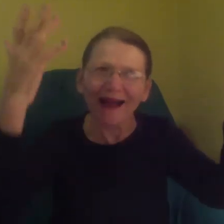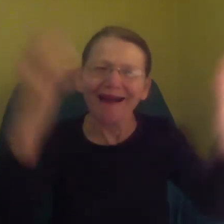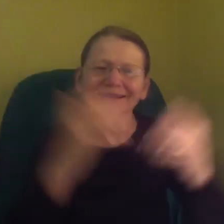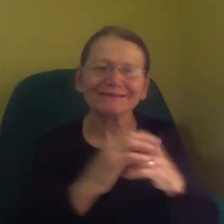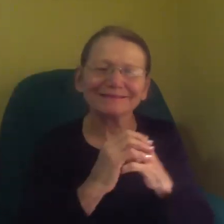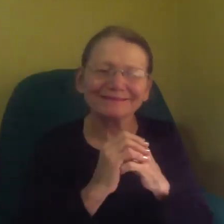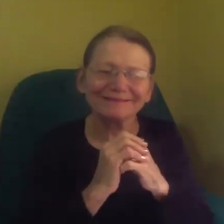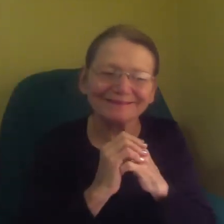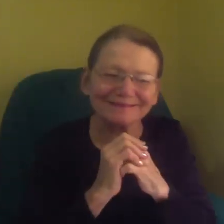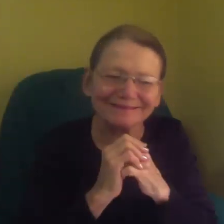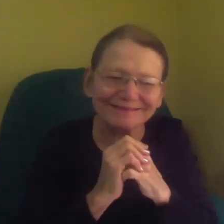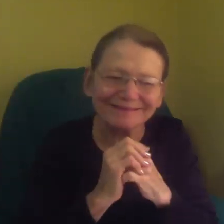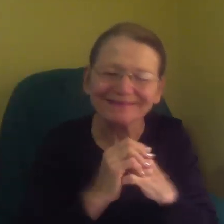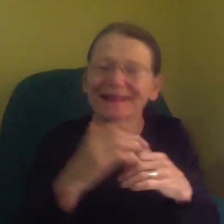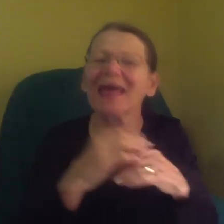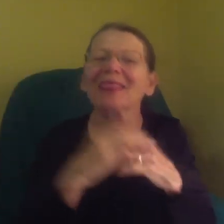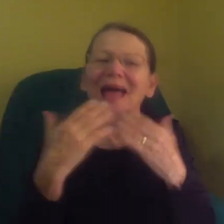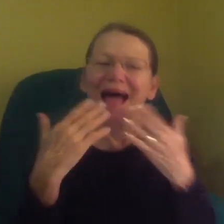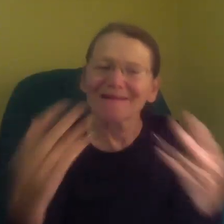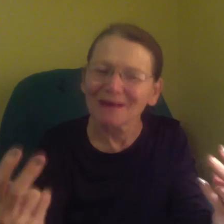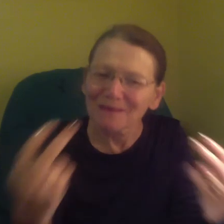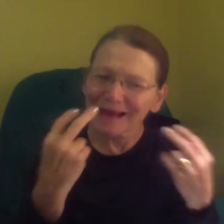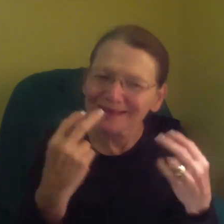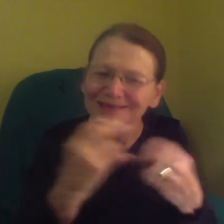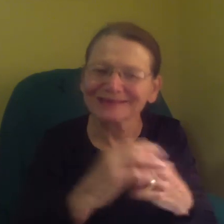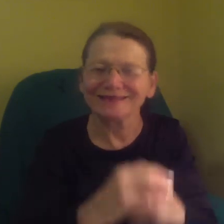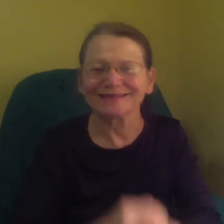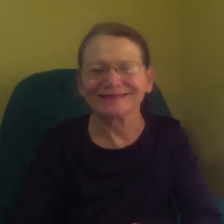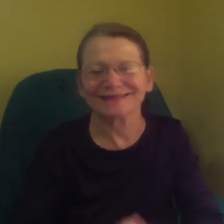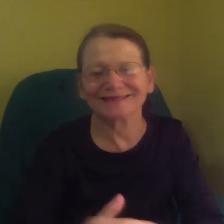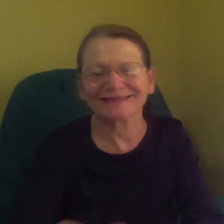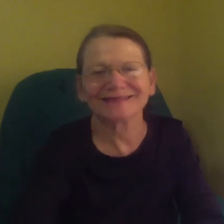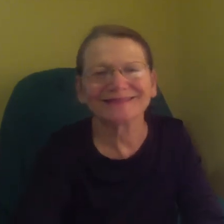get to my